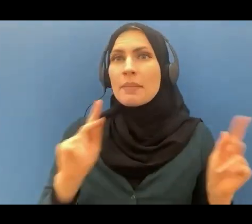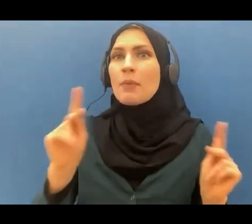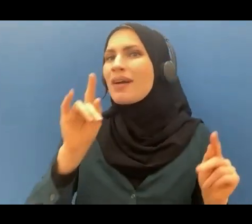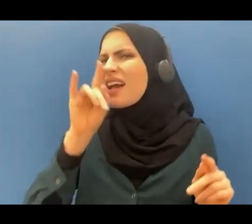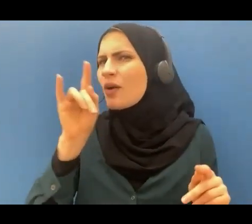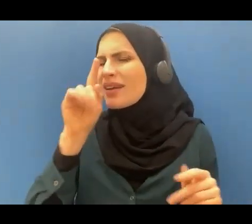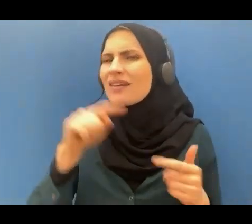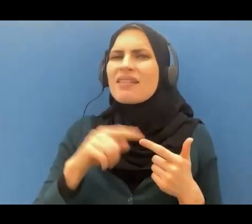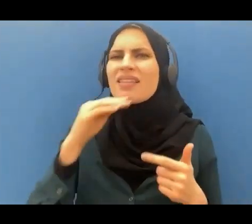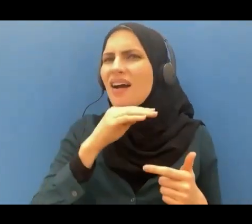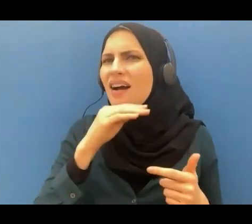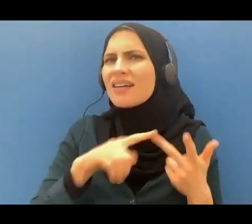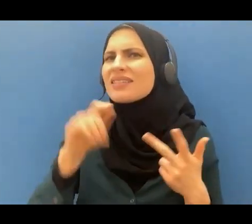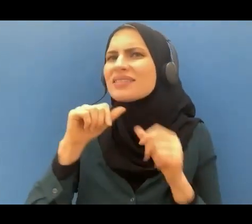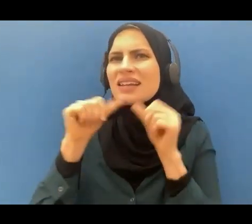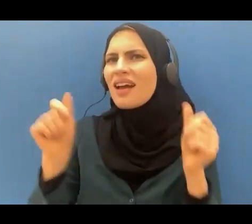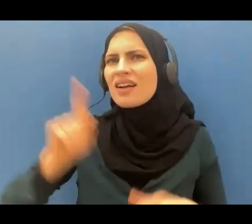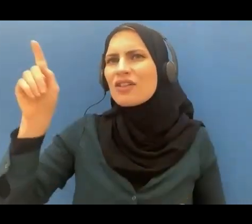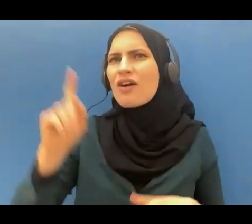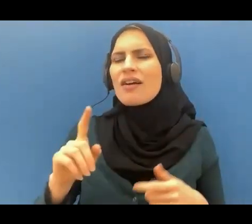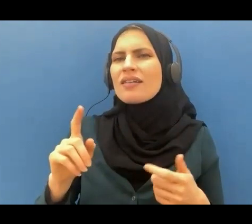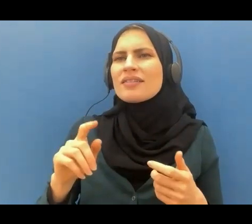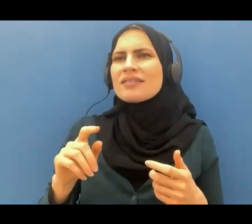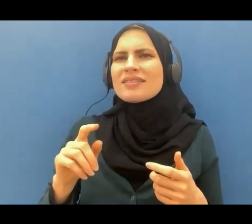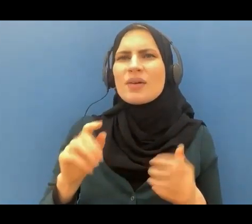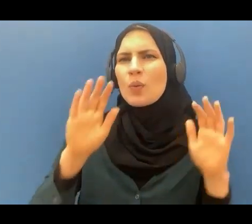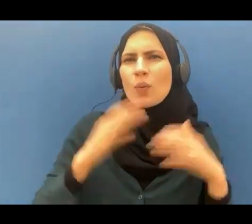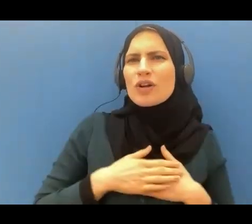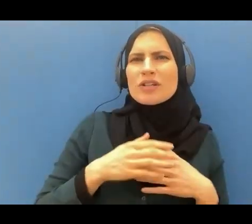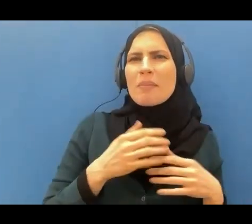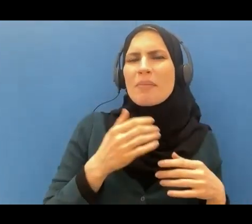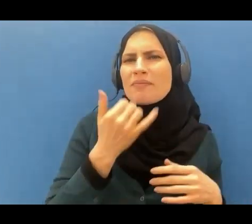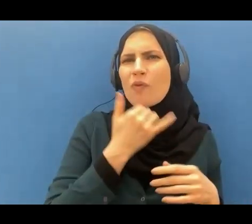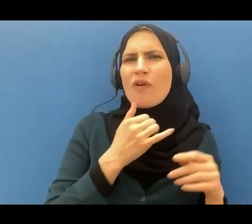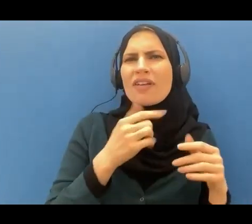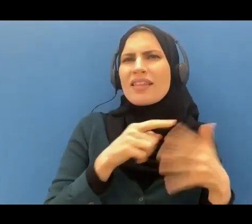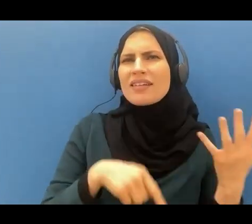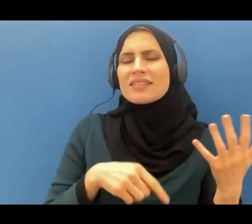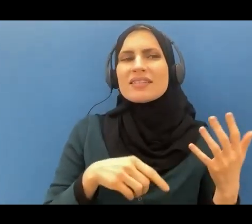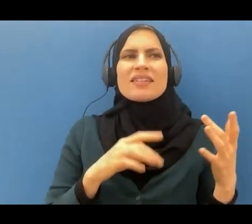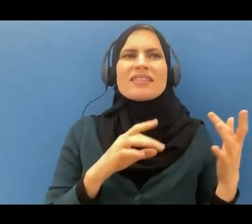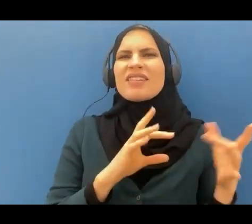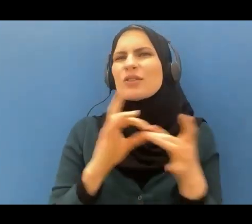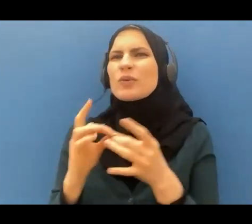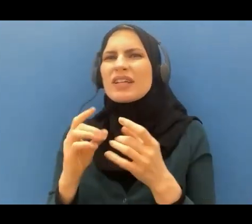his lordship and worshipped others or associated others with him they